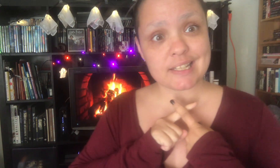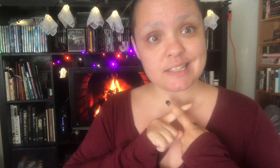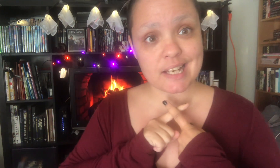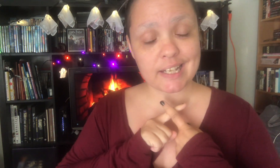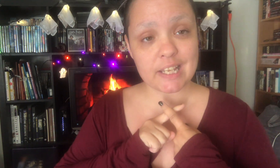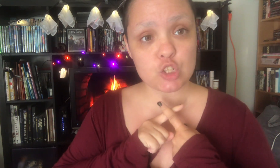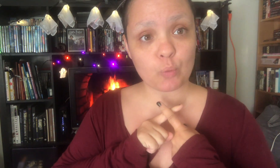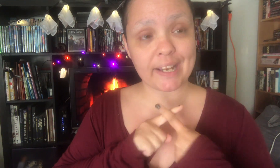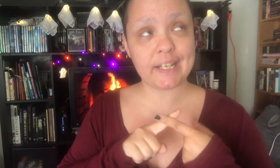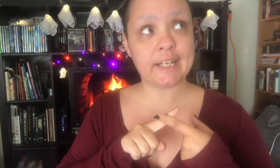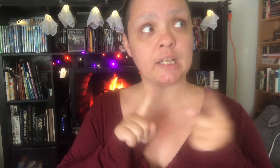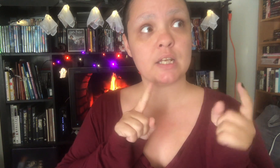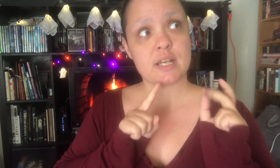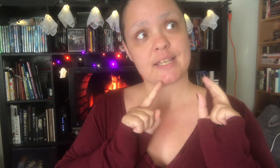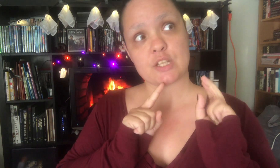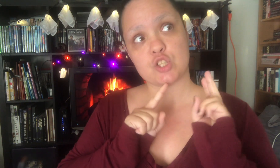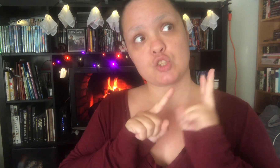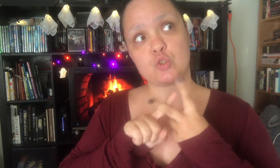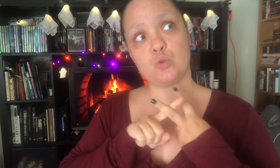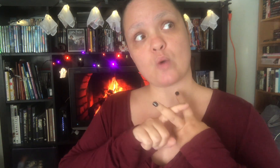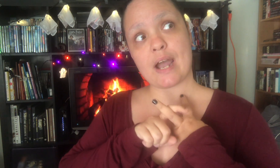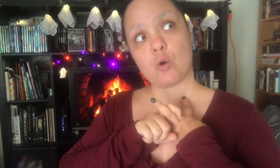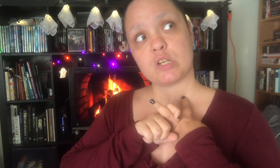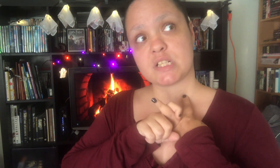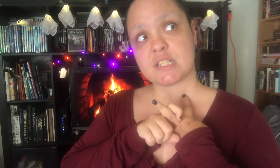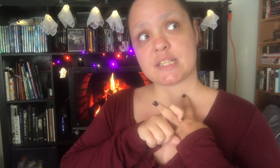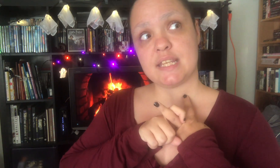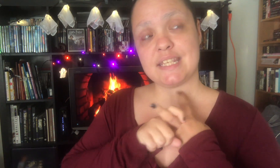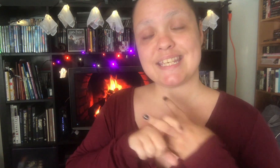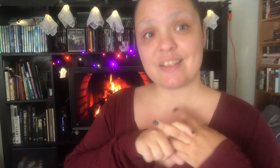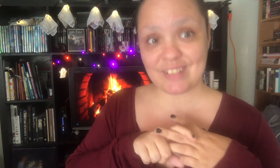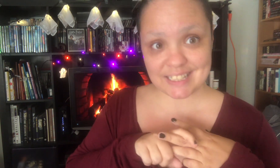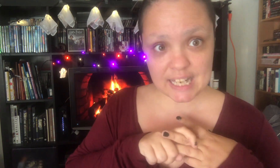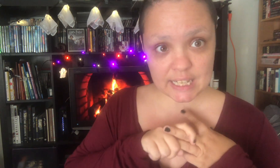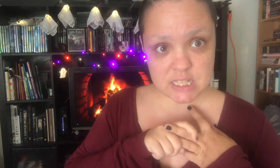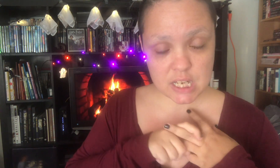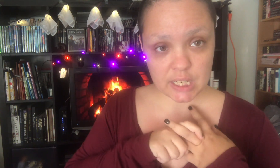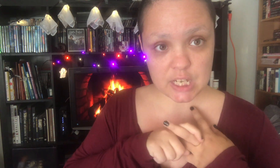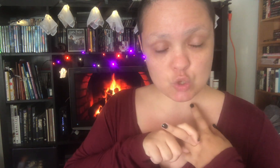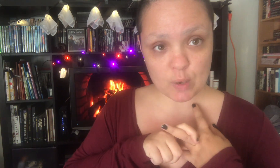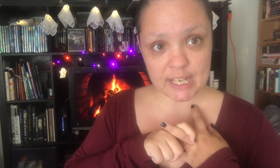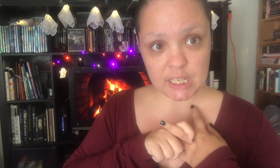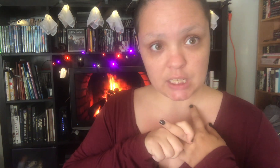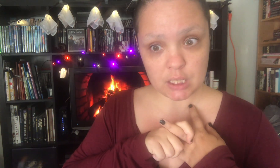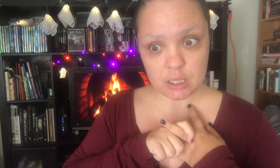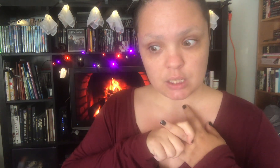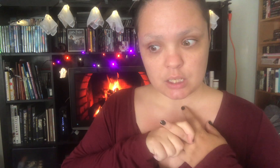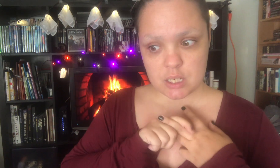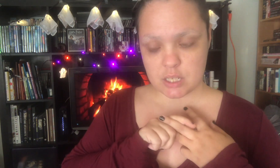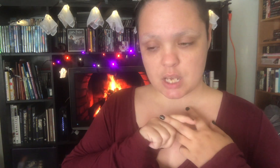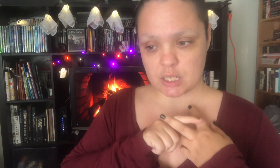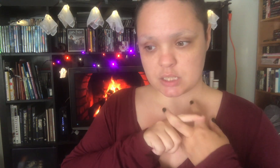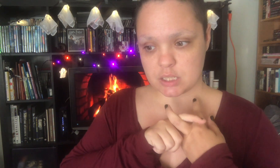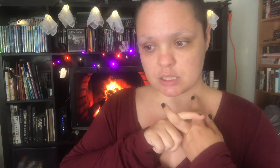can dedicate to writing. That's two hours in the evening that I can dedicate to writing. That's